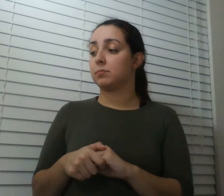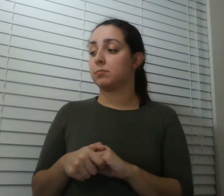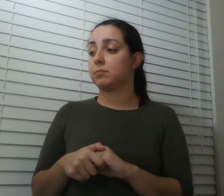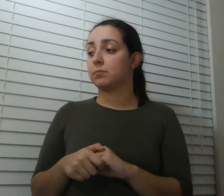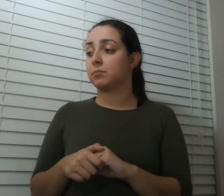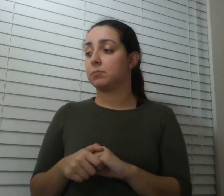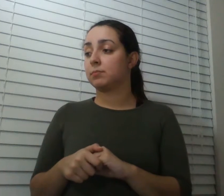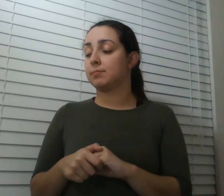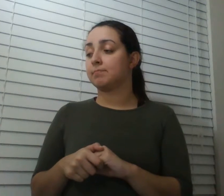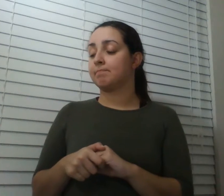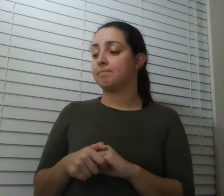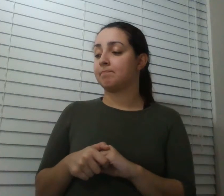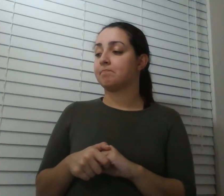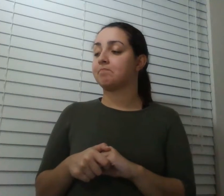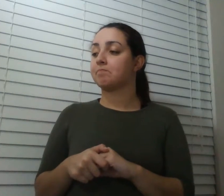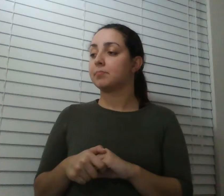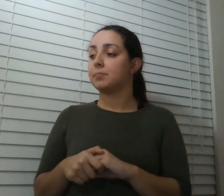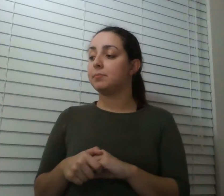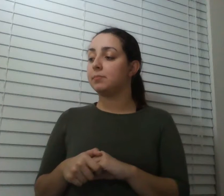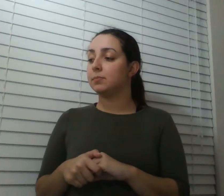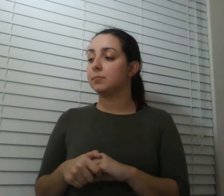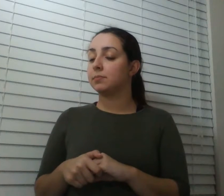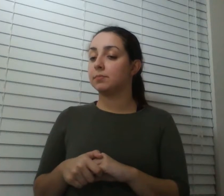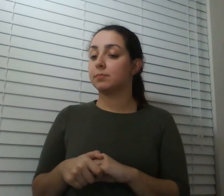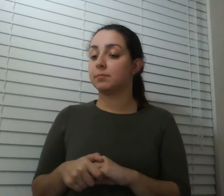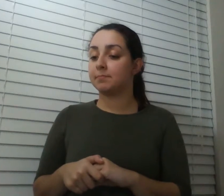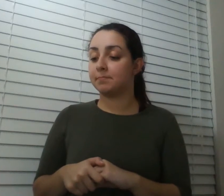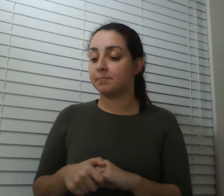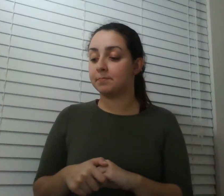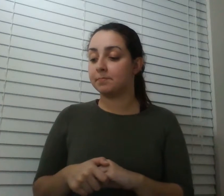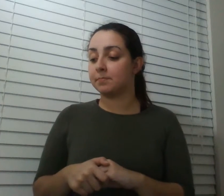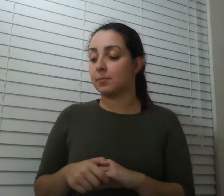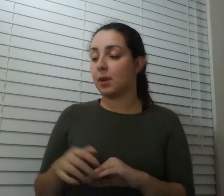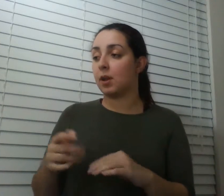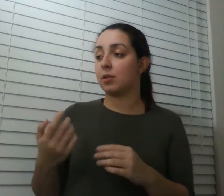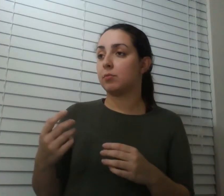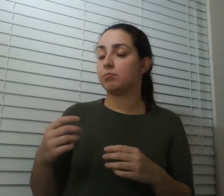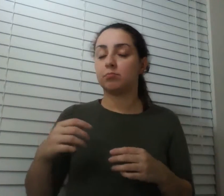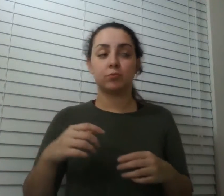audience we very much have a part of improvising for you trust us this is all made up